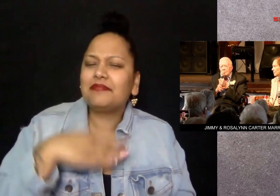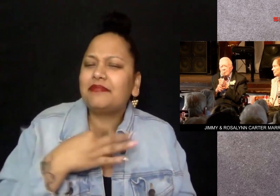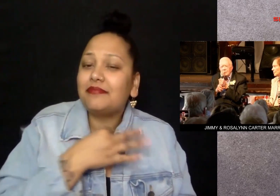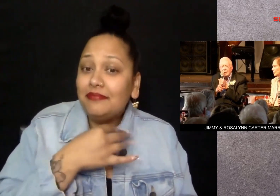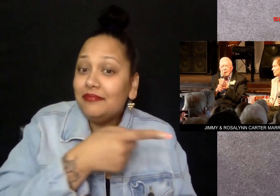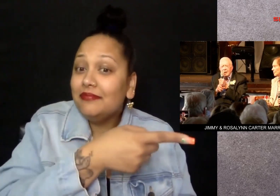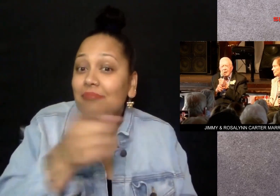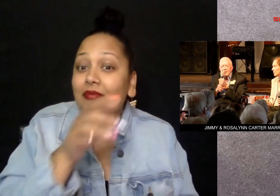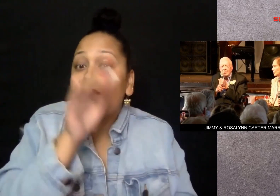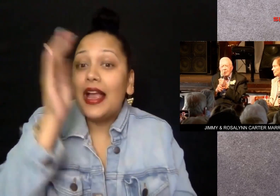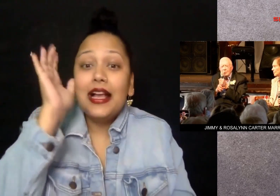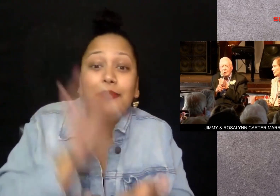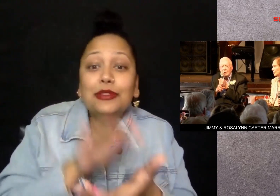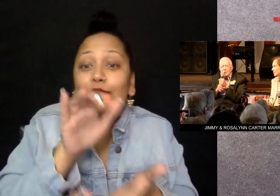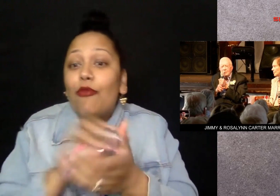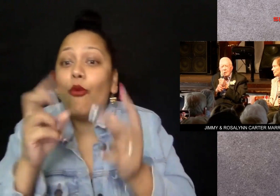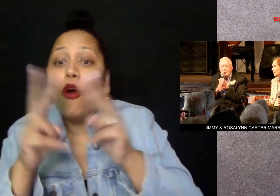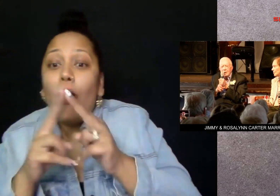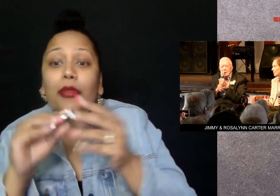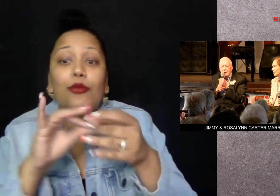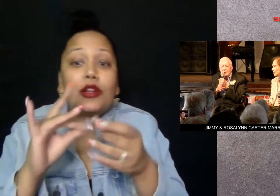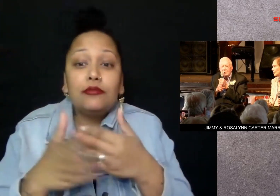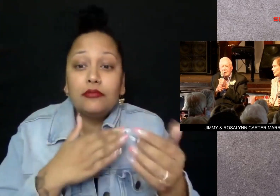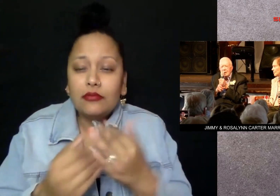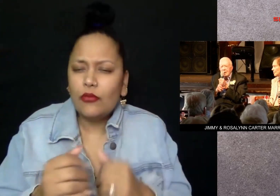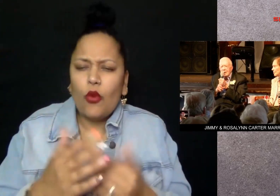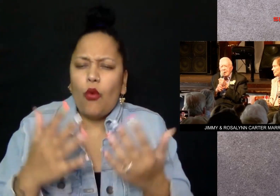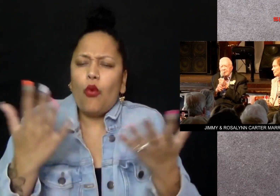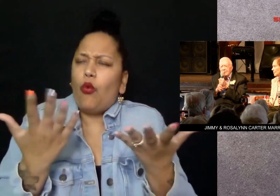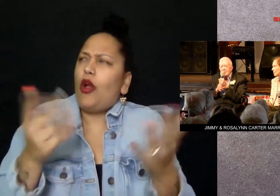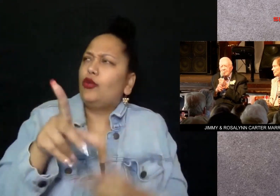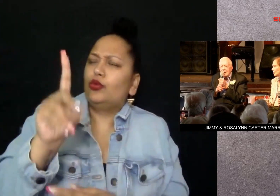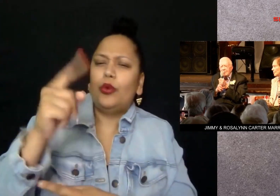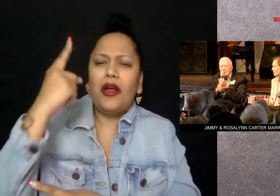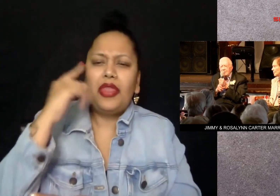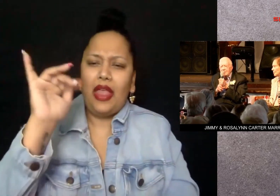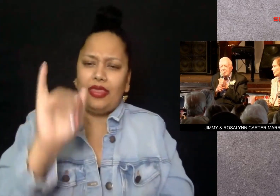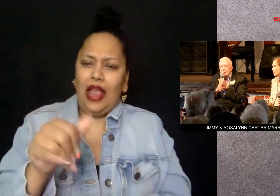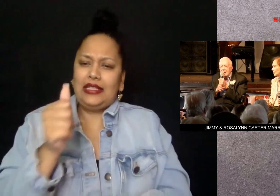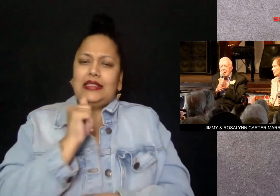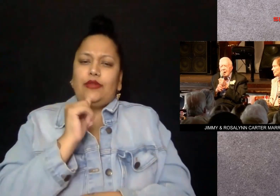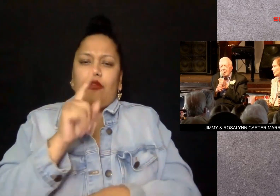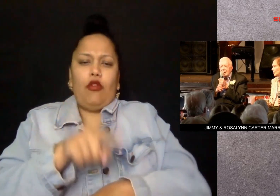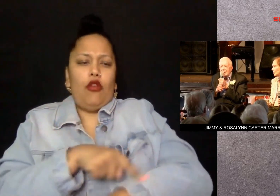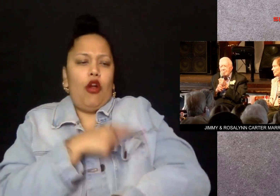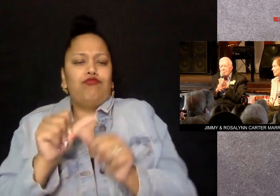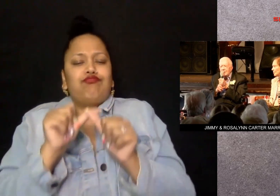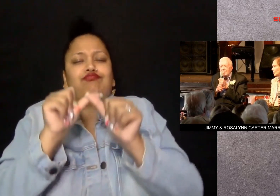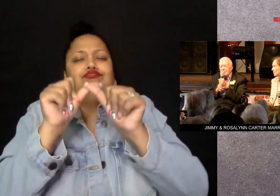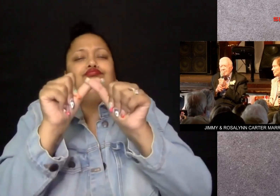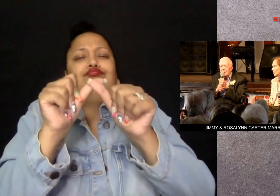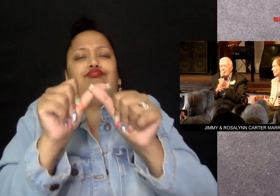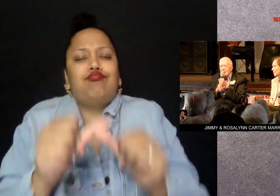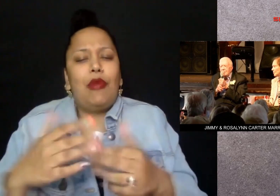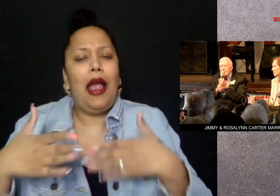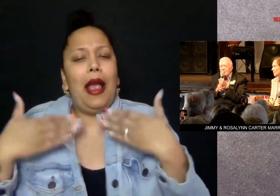Hey! For all of you couples out there What do you think is the secret to a long and happy marriage?